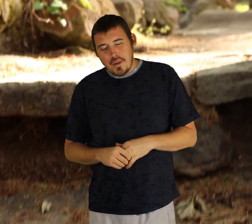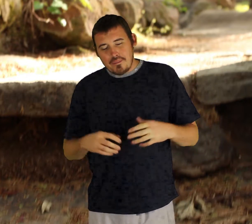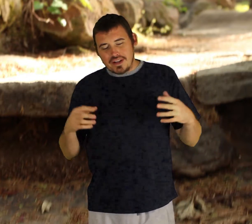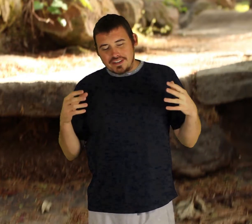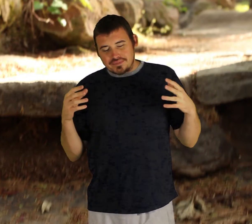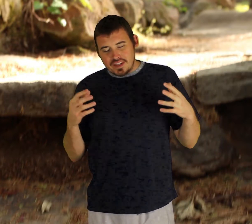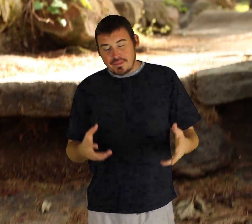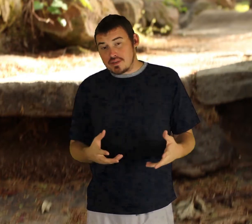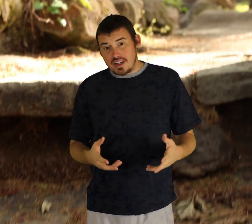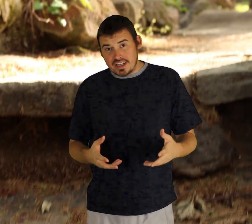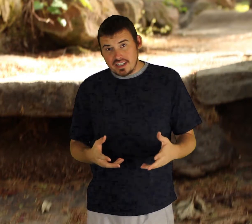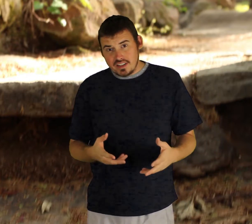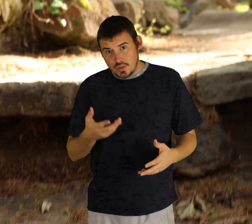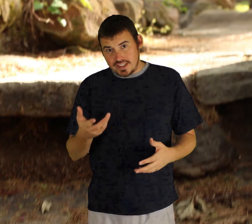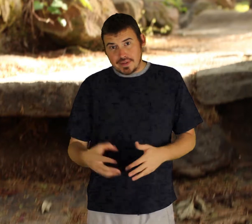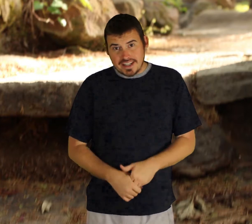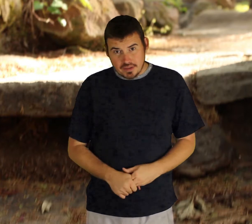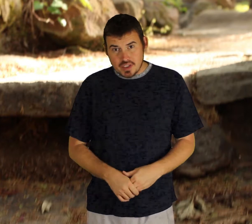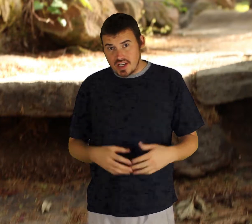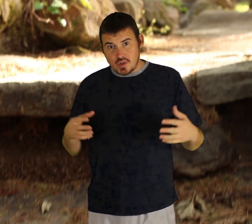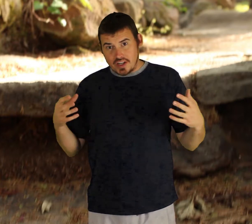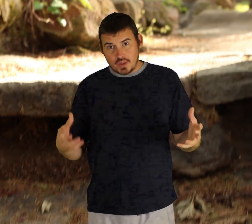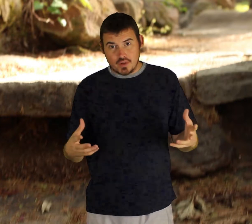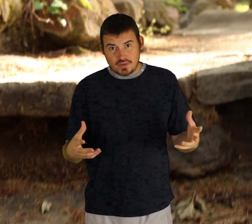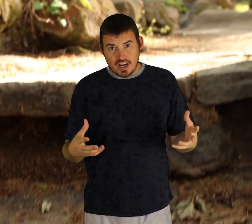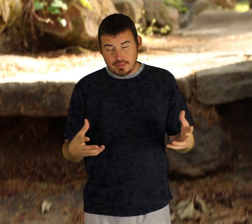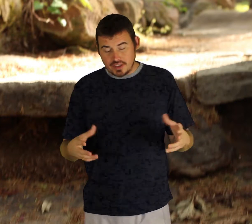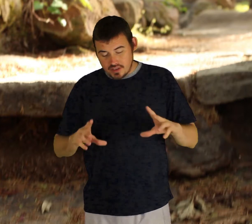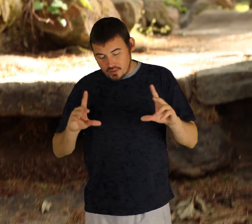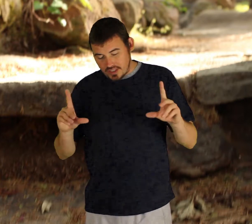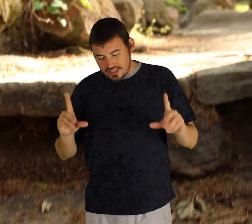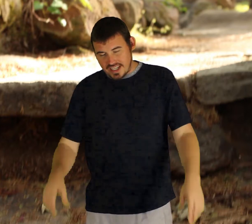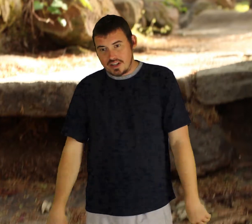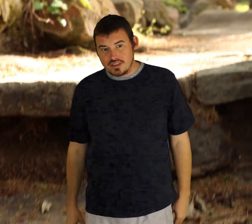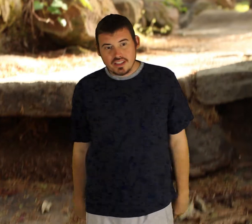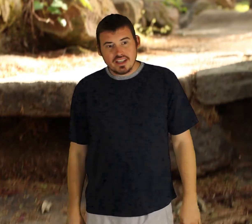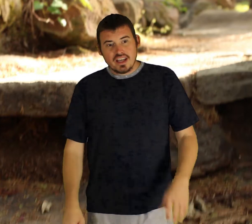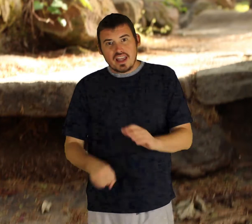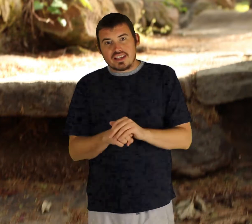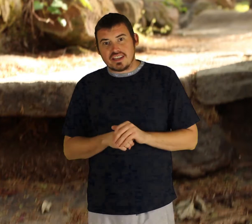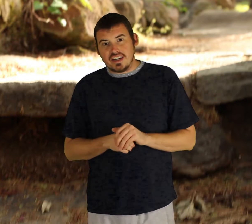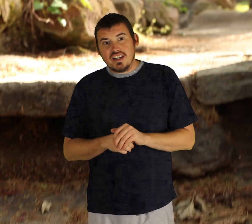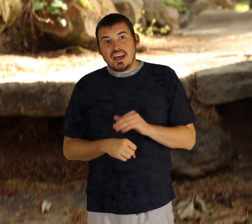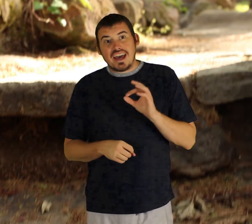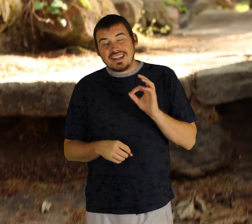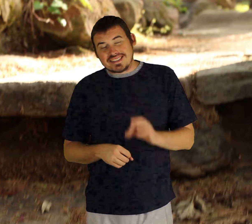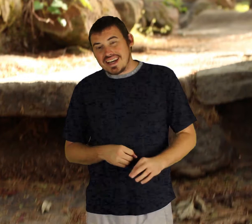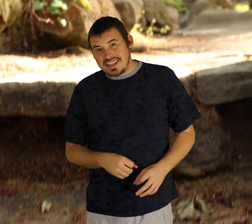but um miss america who we talked about last episode also got her own common book her own title this year and in the second